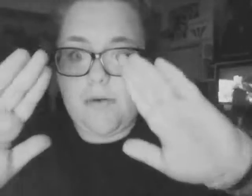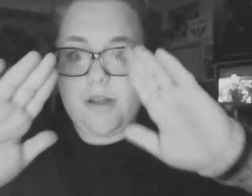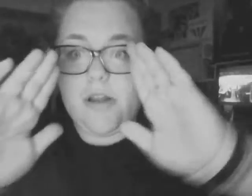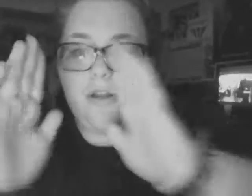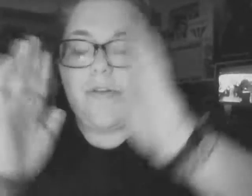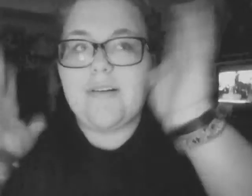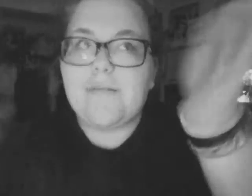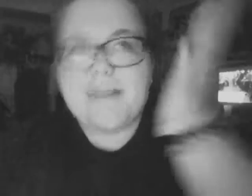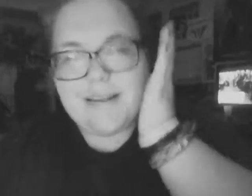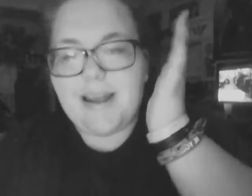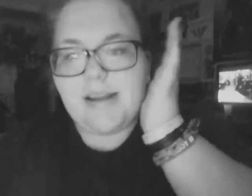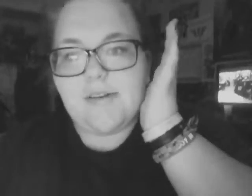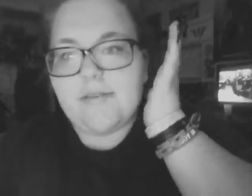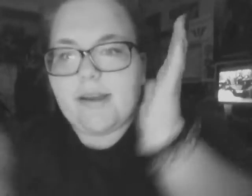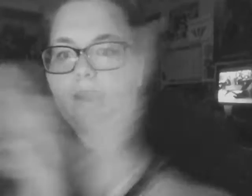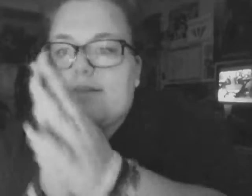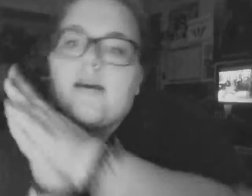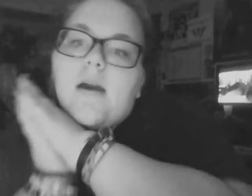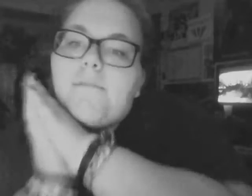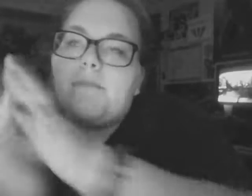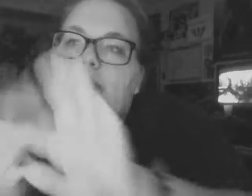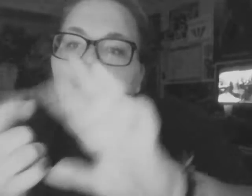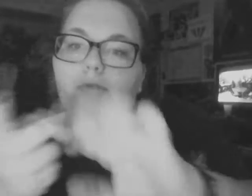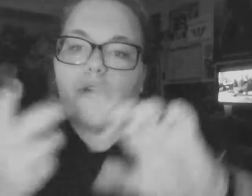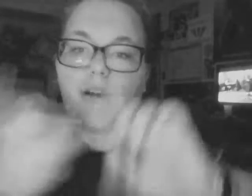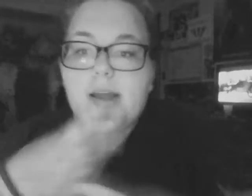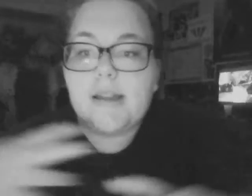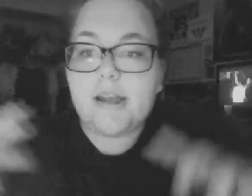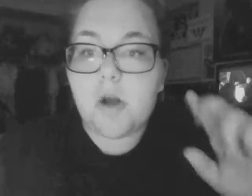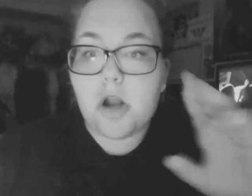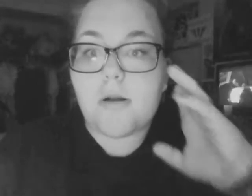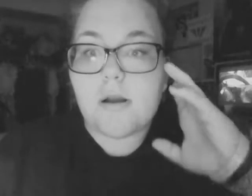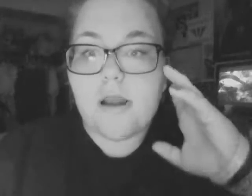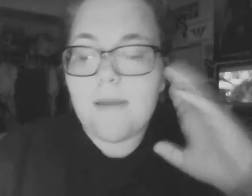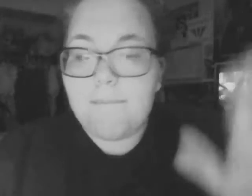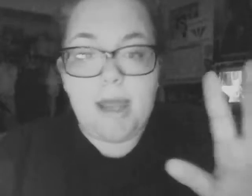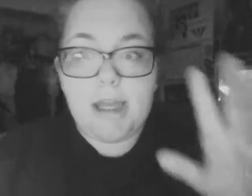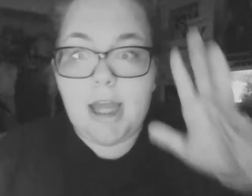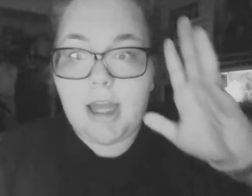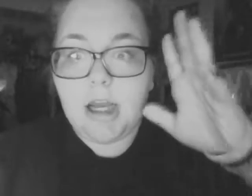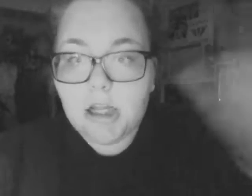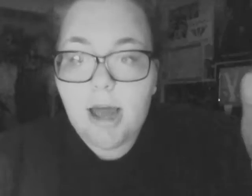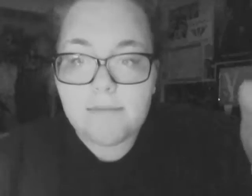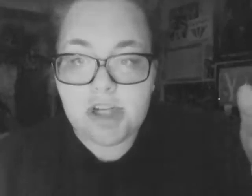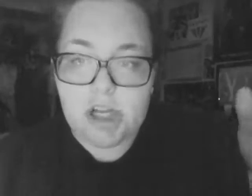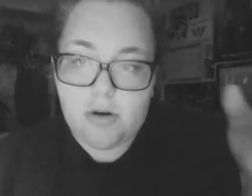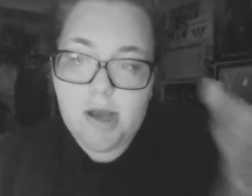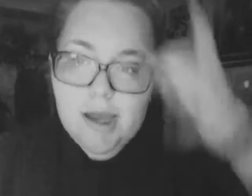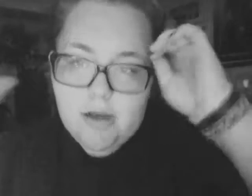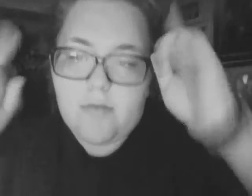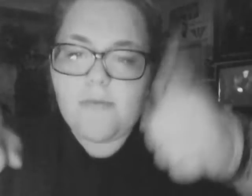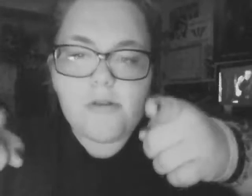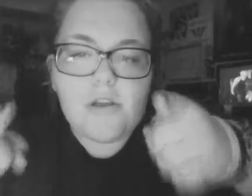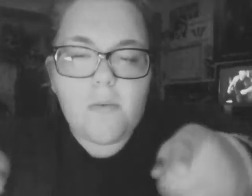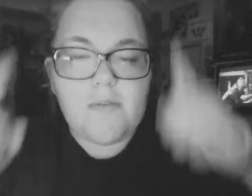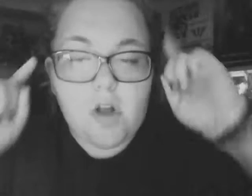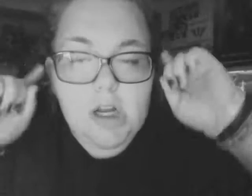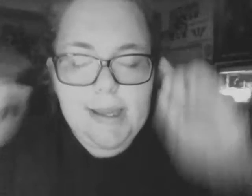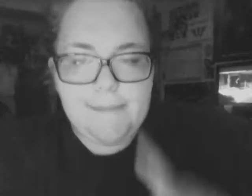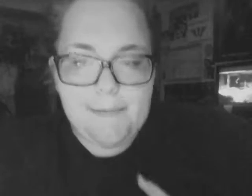telling you some exciting news, I guess. Me, Brooke, and Daylan made a collab channel. Now I'm going to upload this on my vlog and my